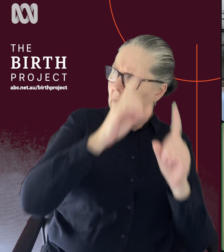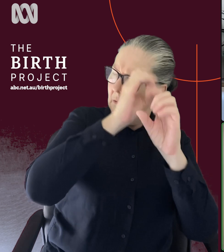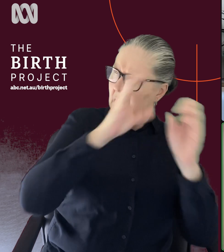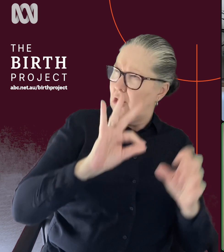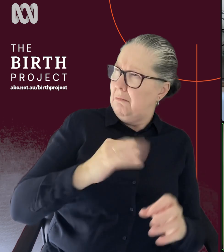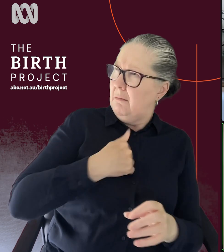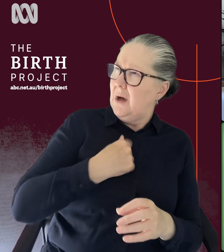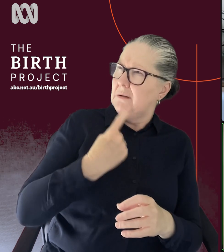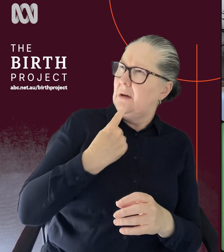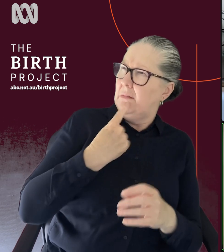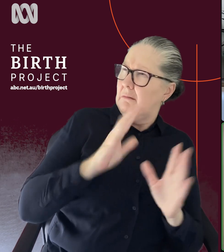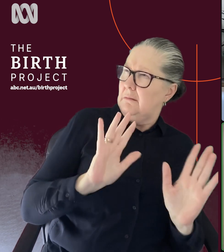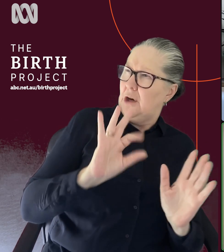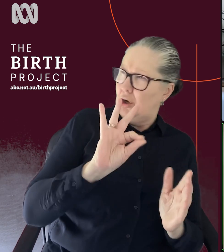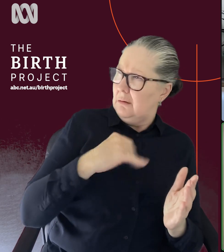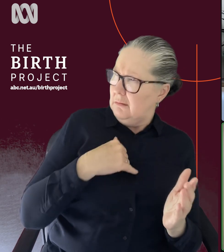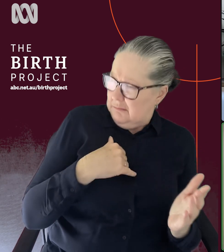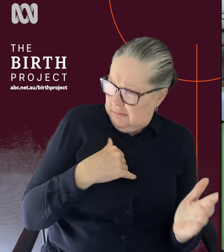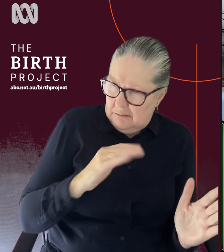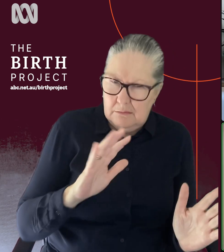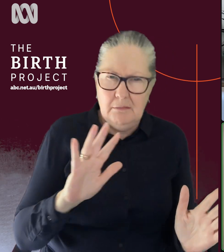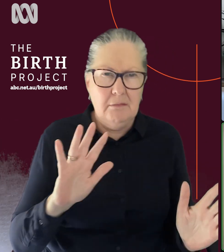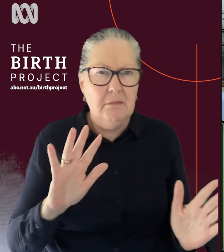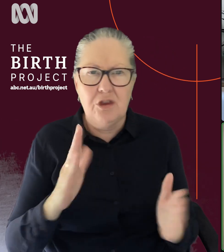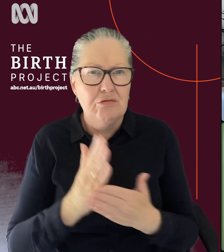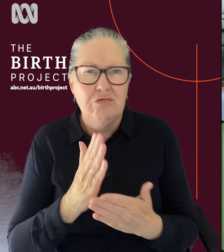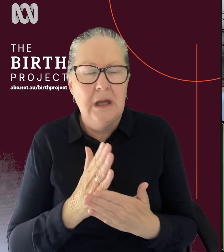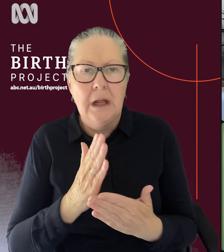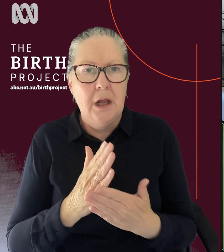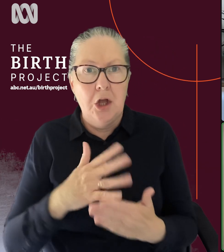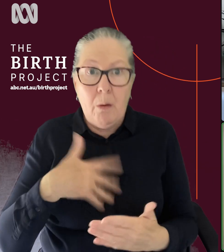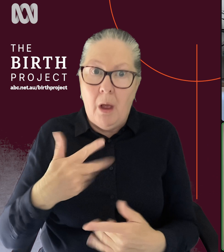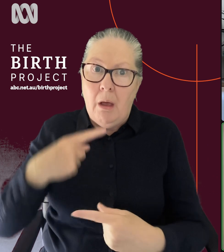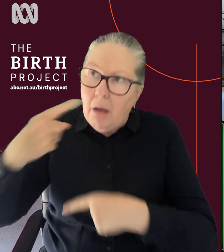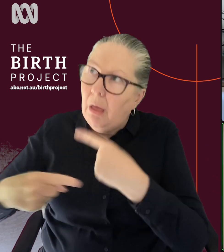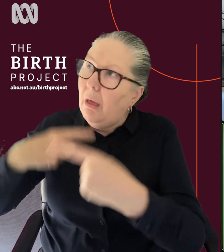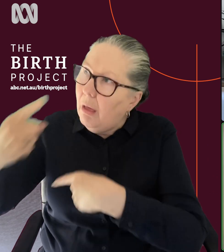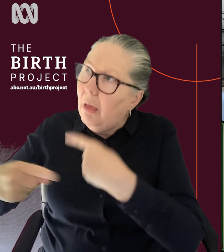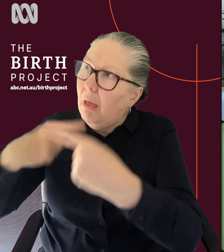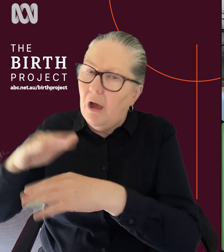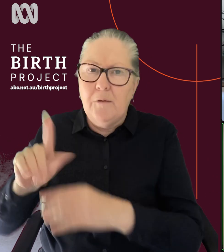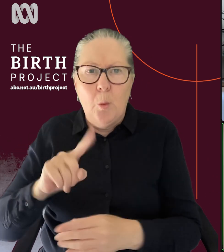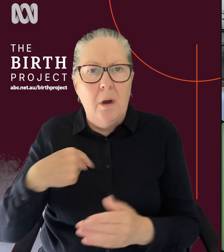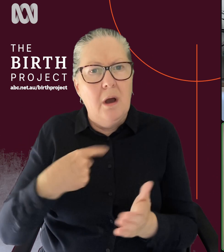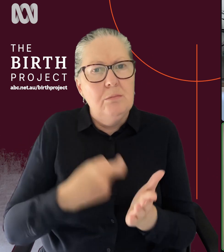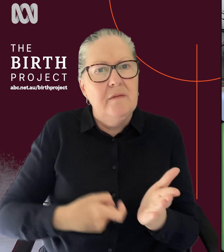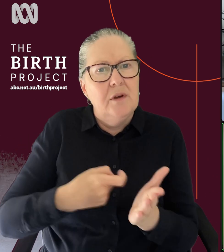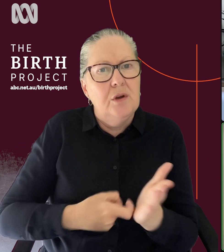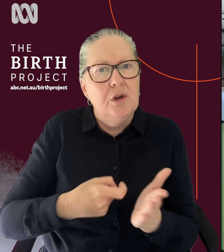at all. Or that wasn't in my birth plan. And it's not a point in time where you want to bring somebody up to speed on your preferences. And that's why